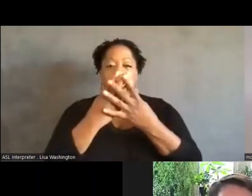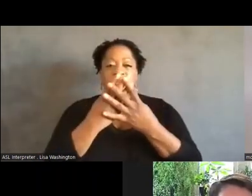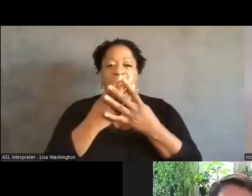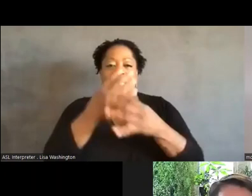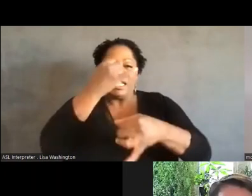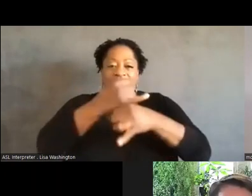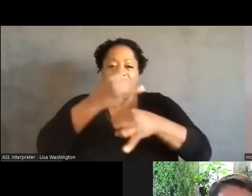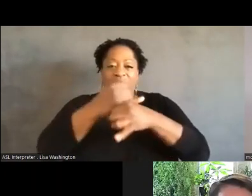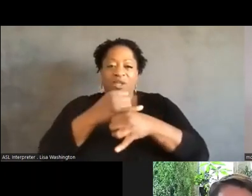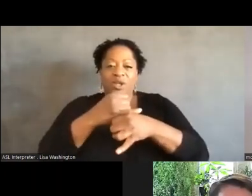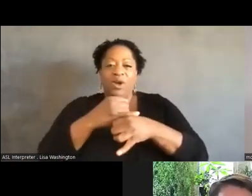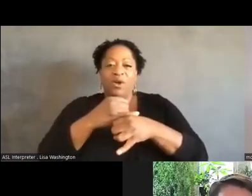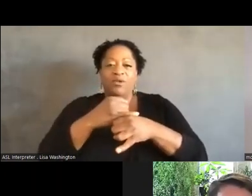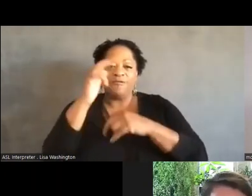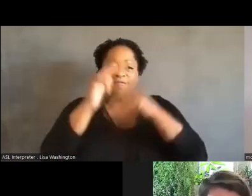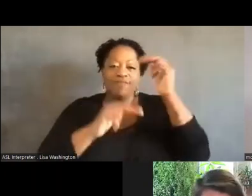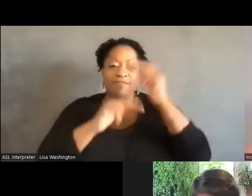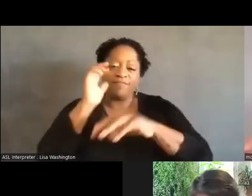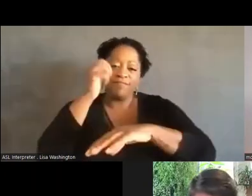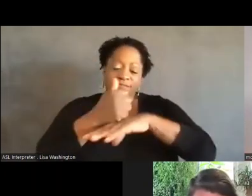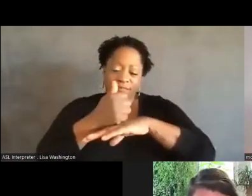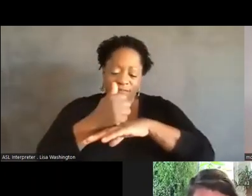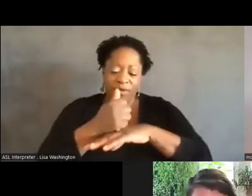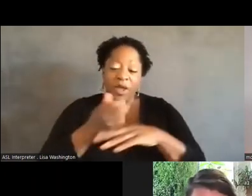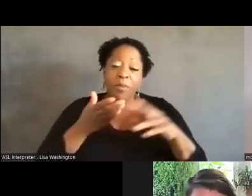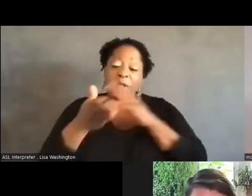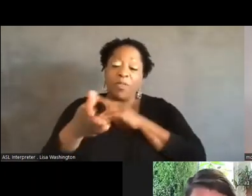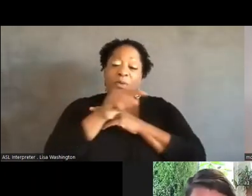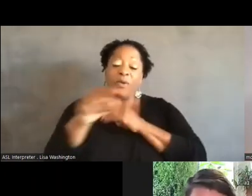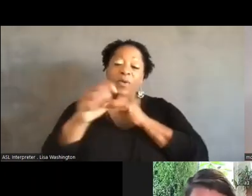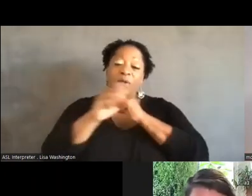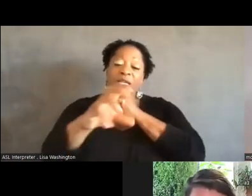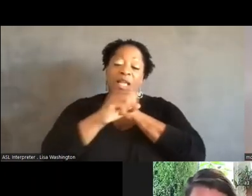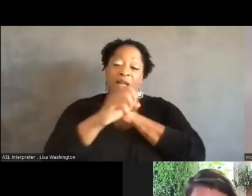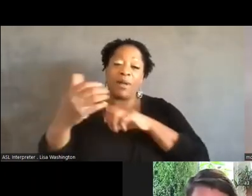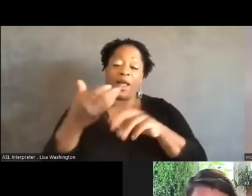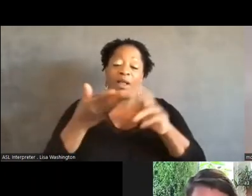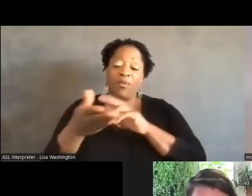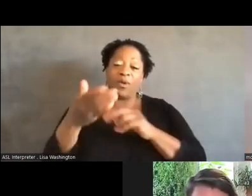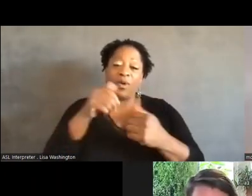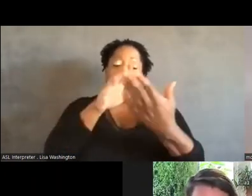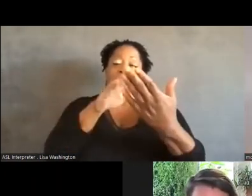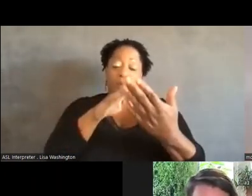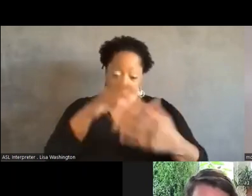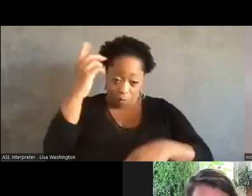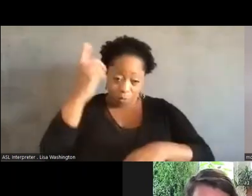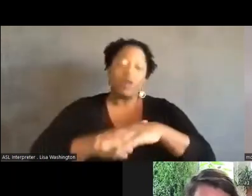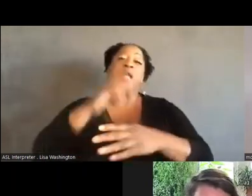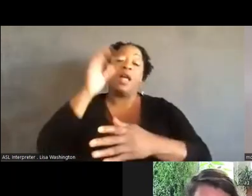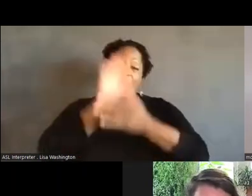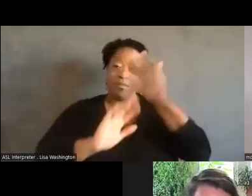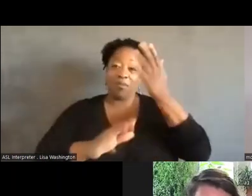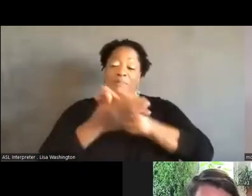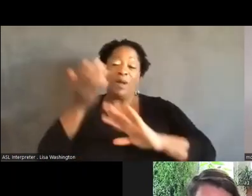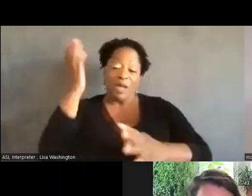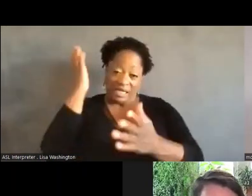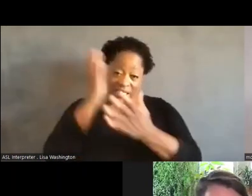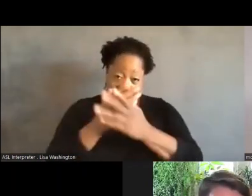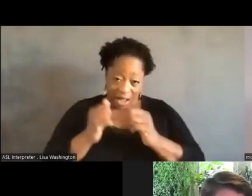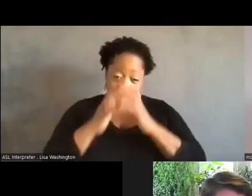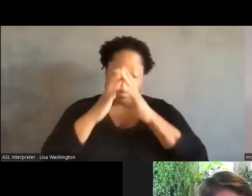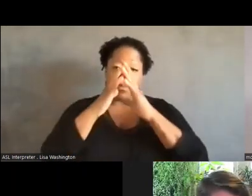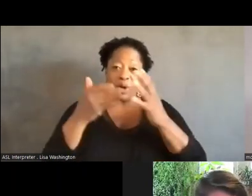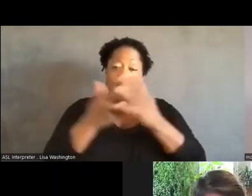campaigns, knowing that we're not gonna, you know, do that in one fell swoop, um, and